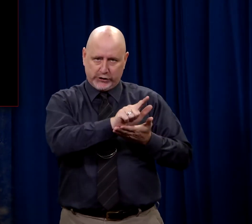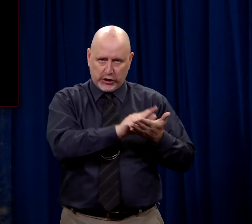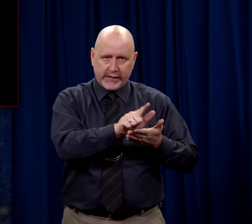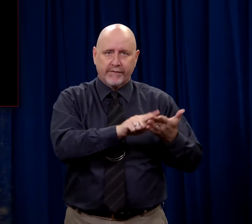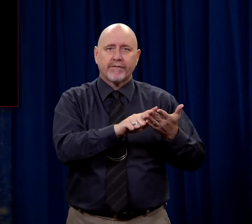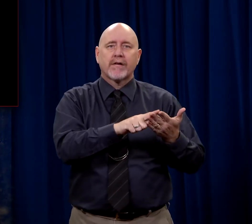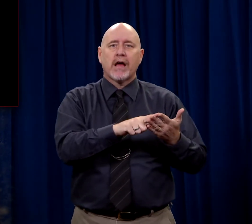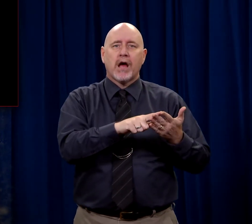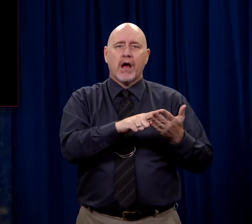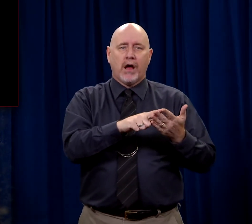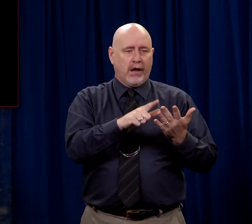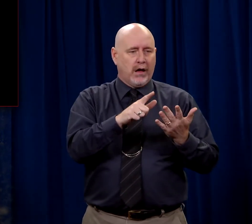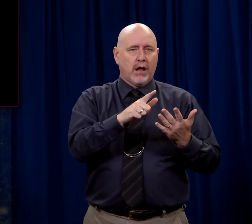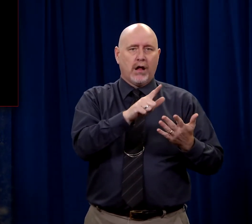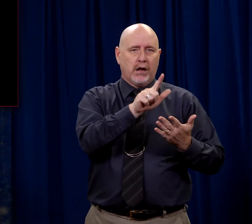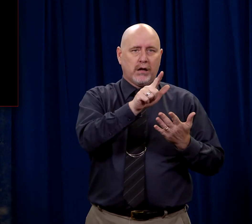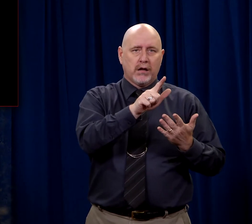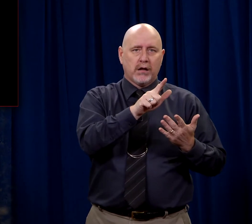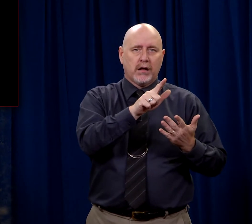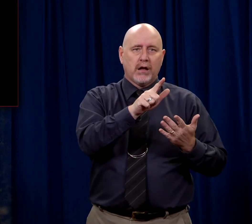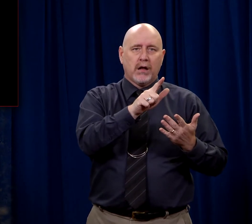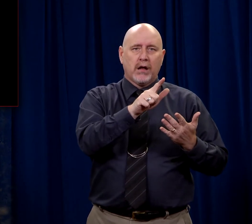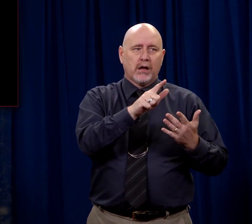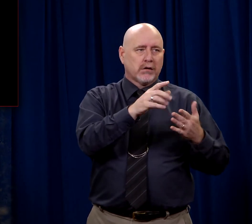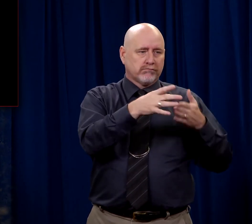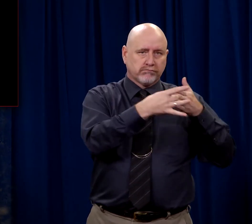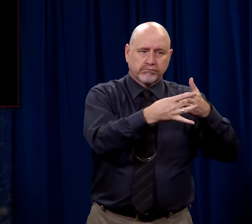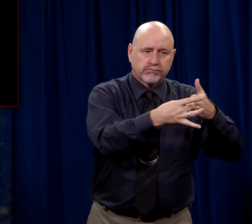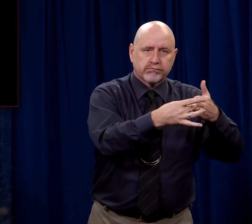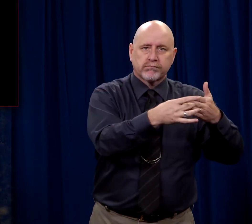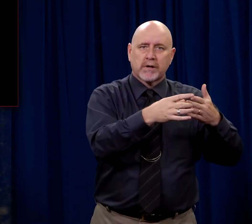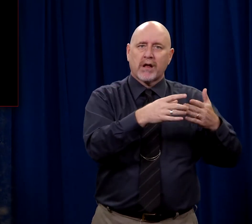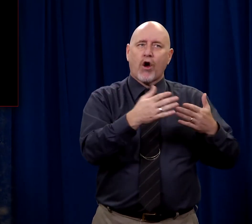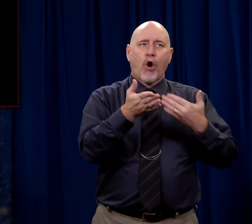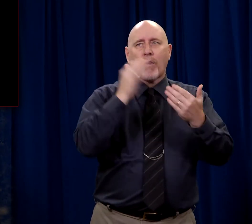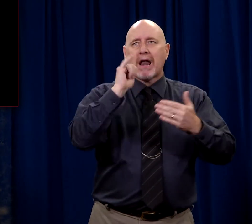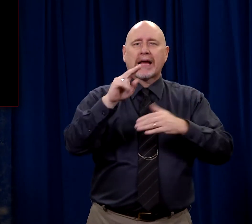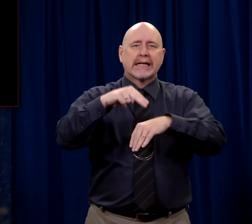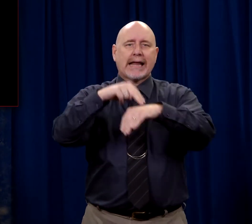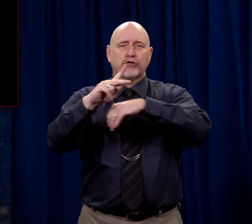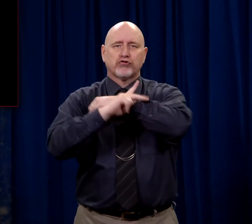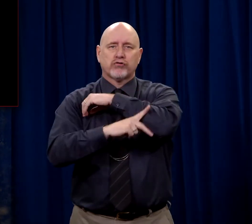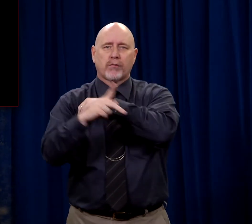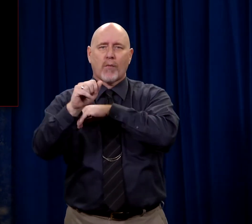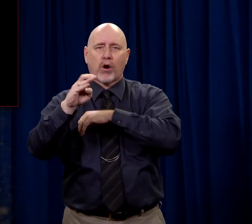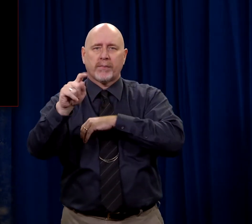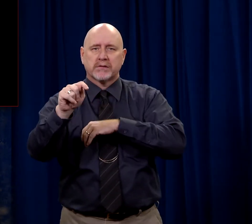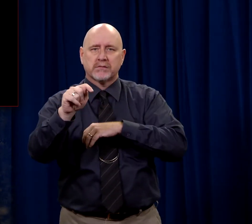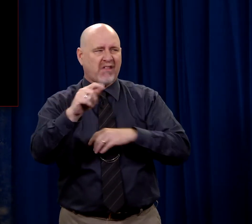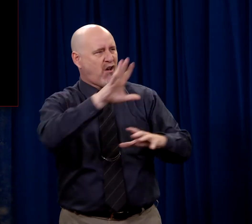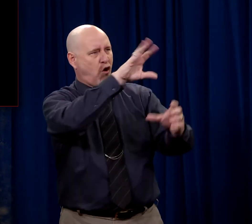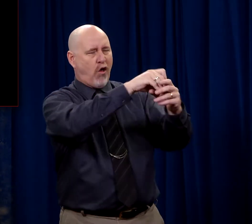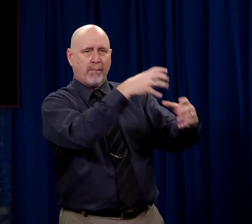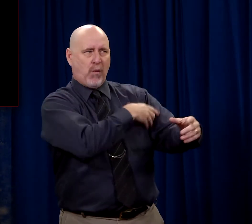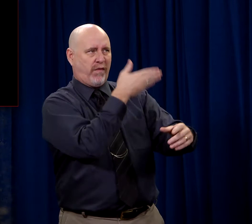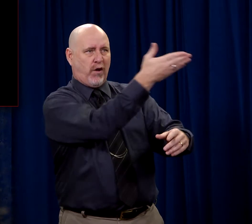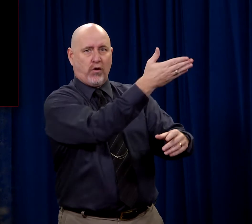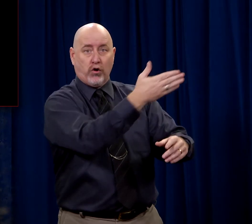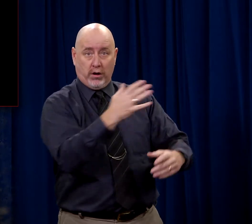legislative, executive, and judicial powers. They constituted the national parliament of the Jews. Now there was no